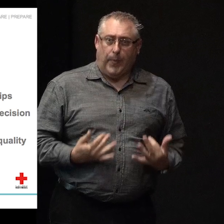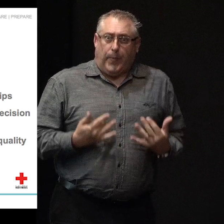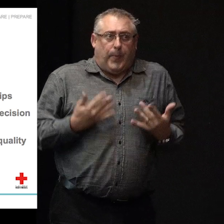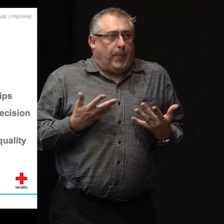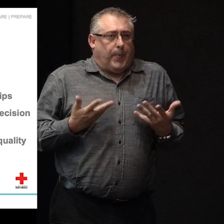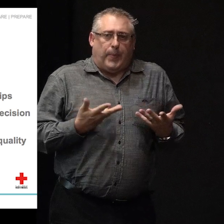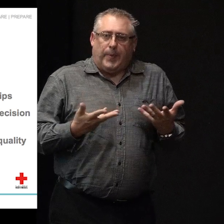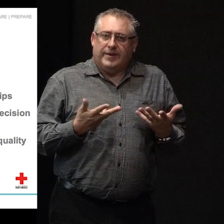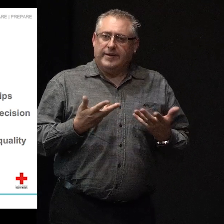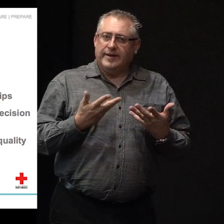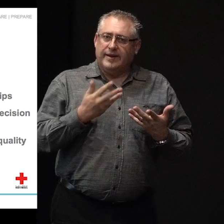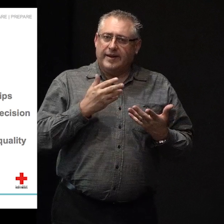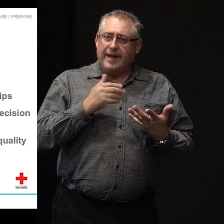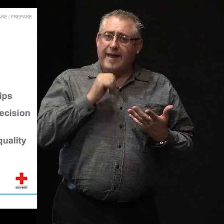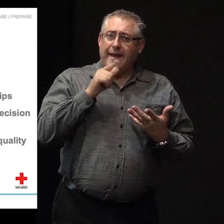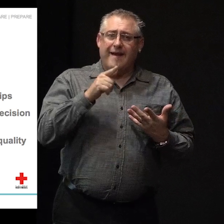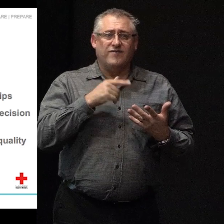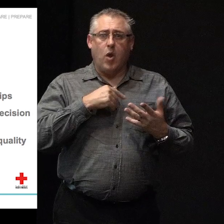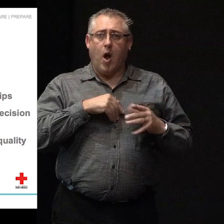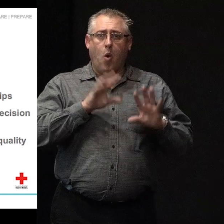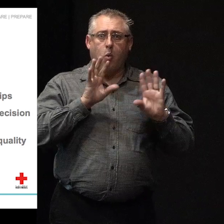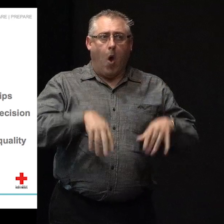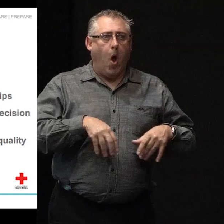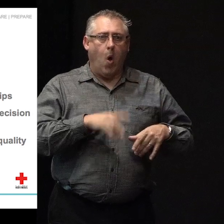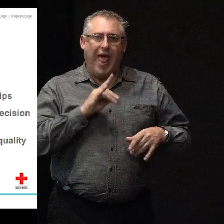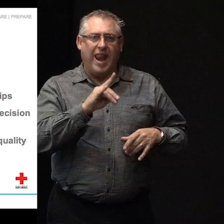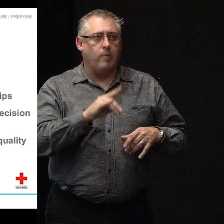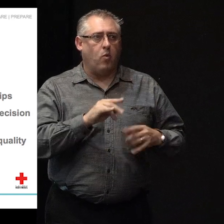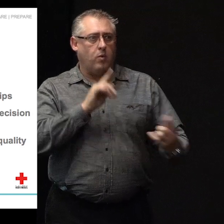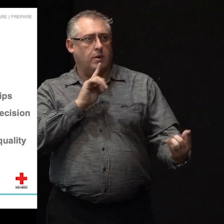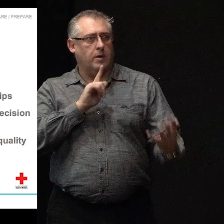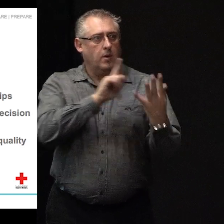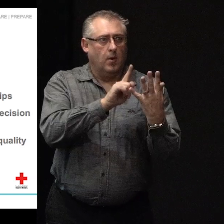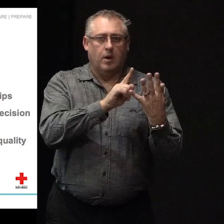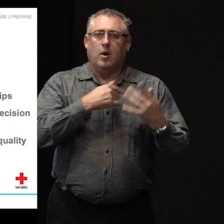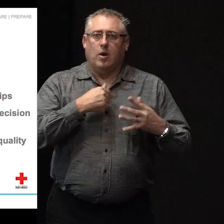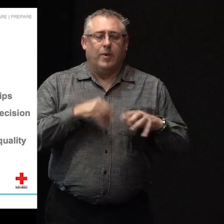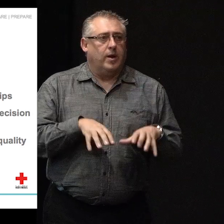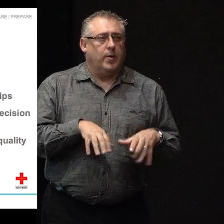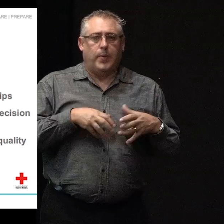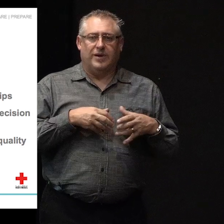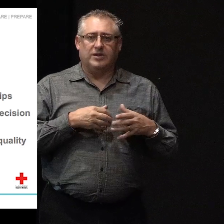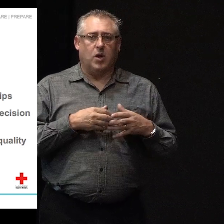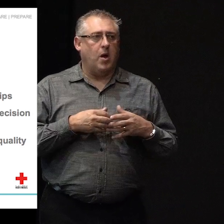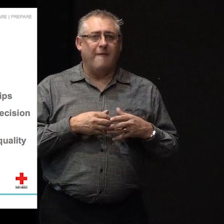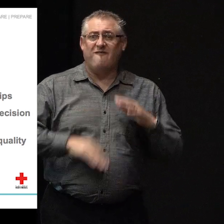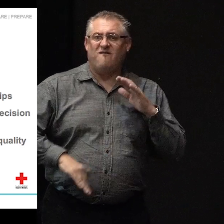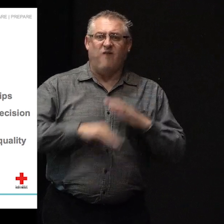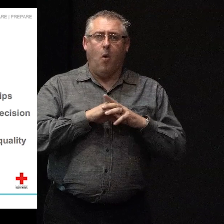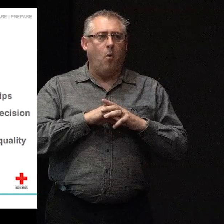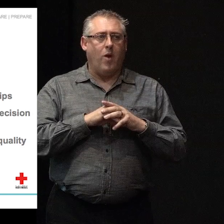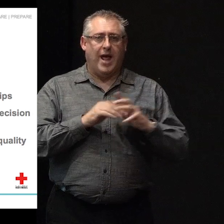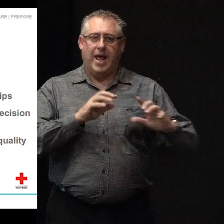to if we encounter a wild animal. So in adrenaline phase, it's an all or nothing type